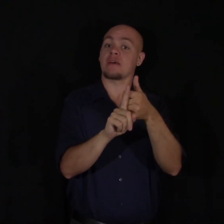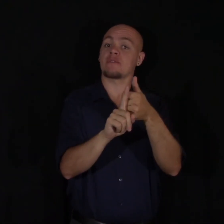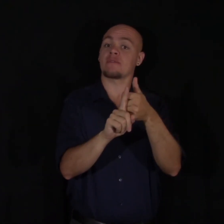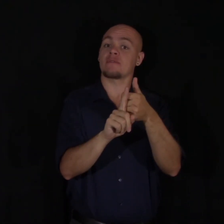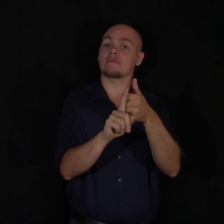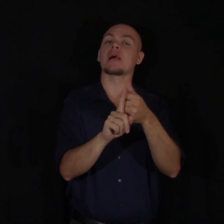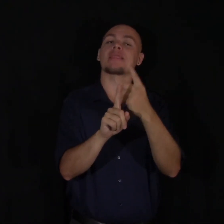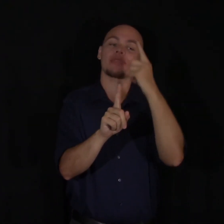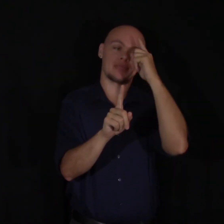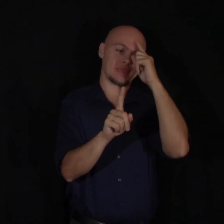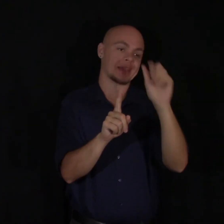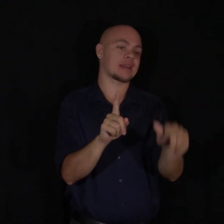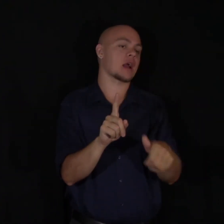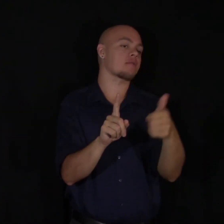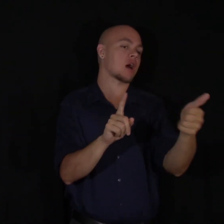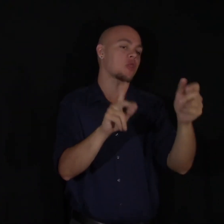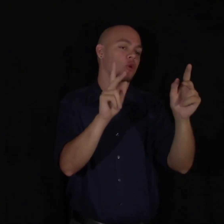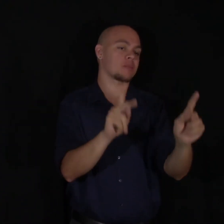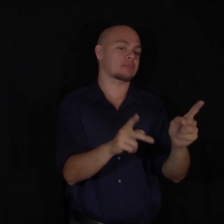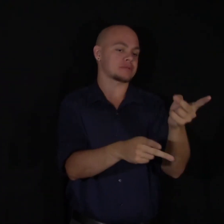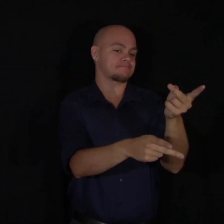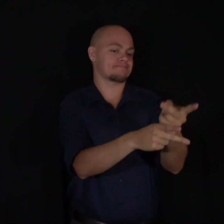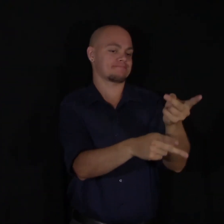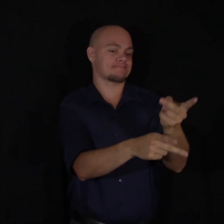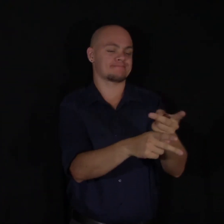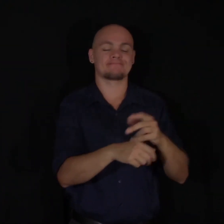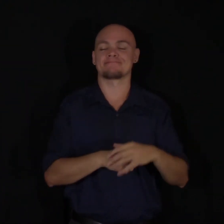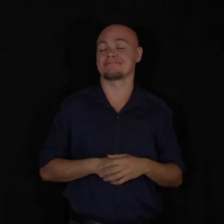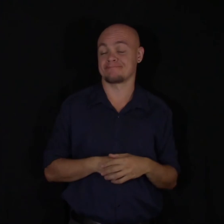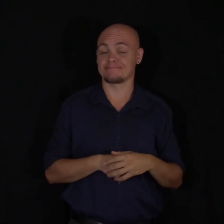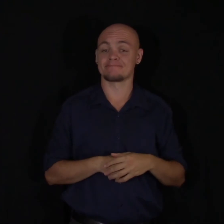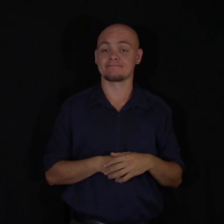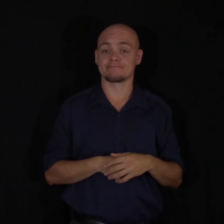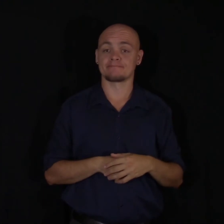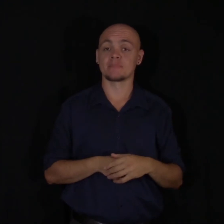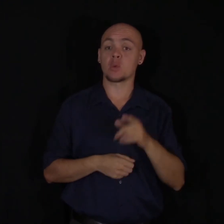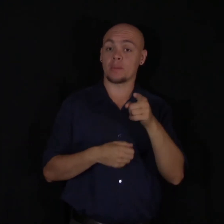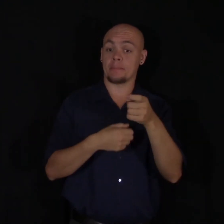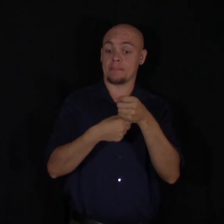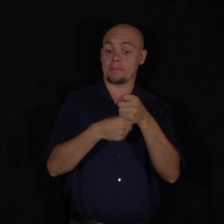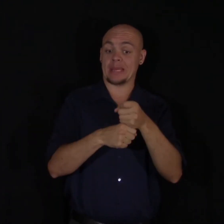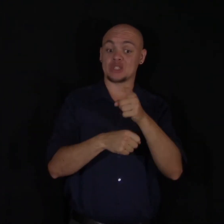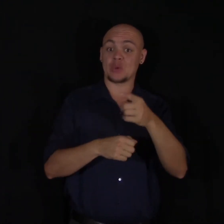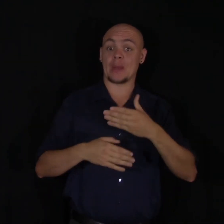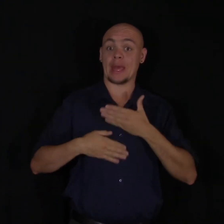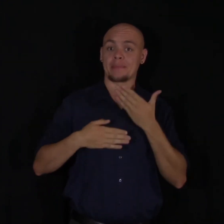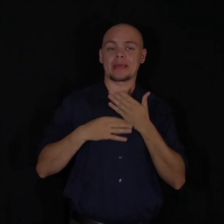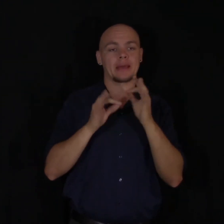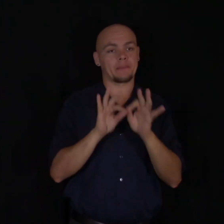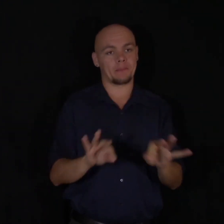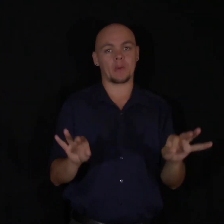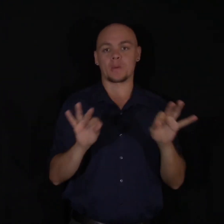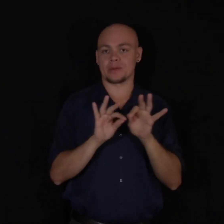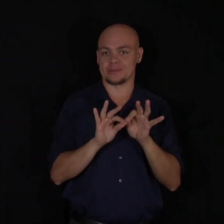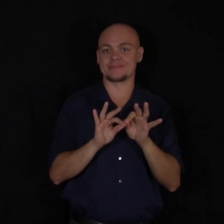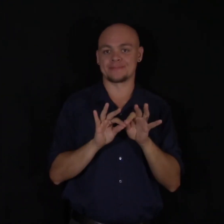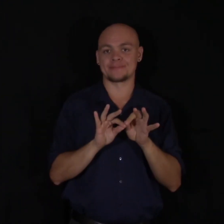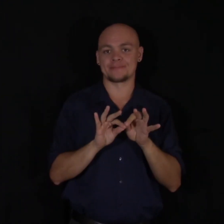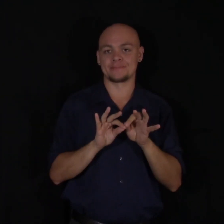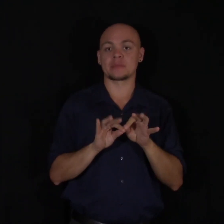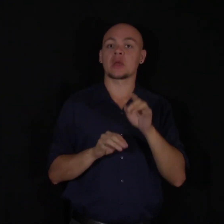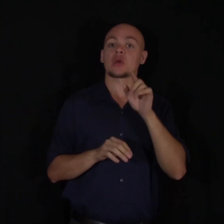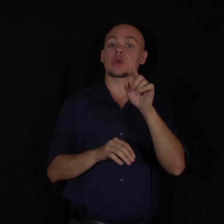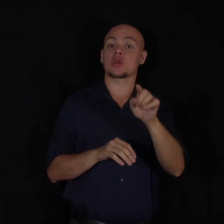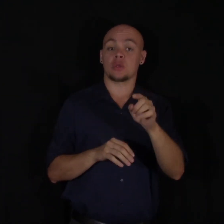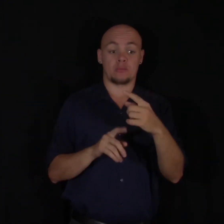yourself. And this is also a key feature when thinking about what makes you happy. Often, when you do something good